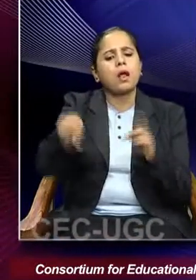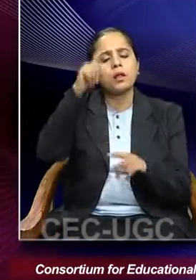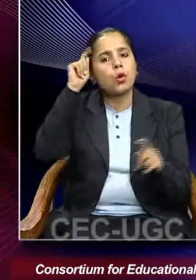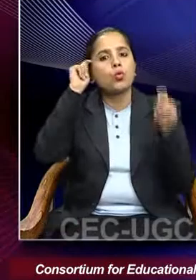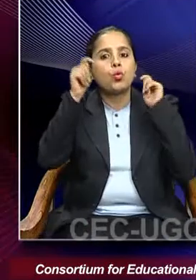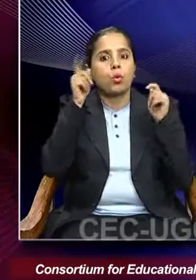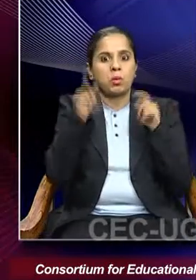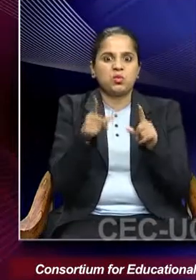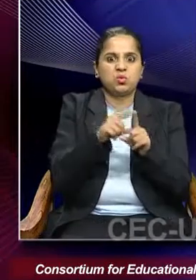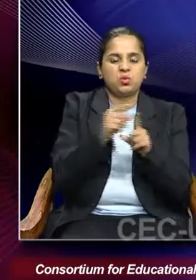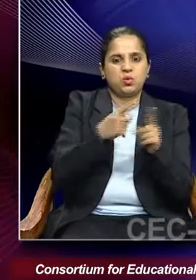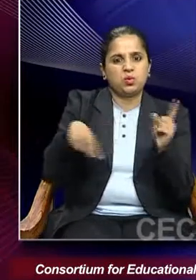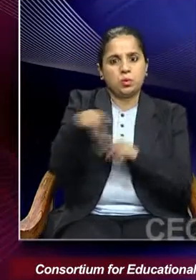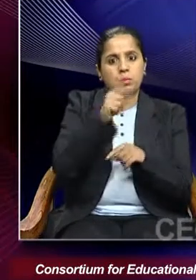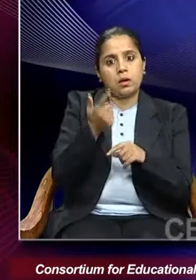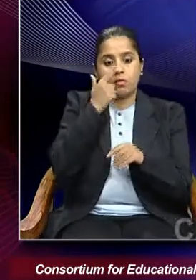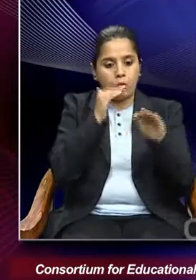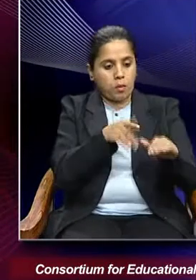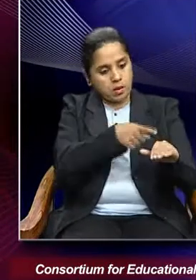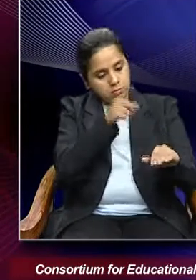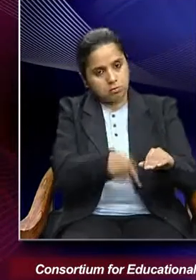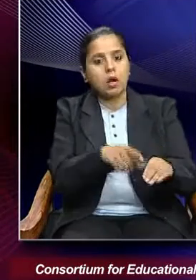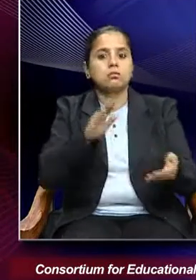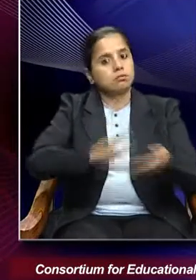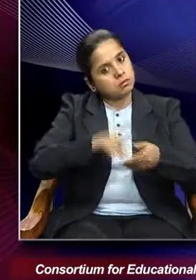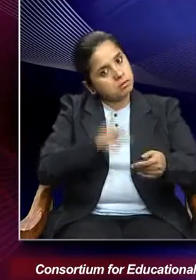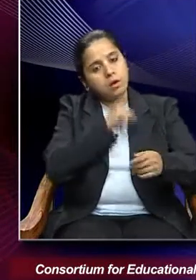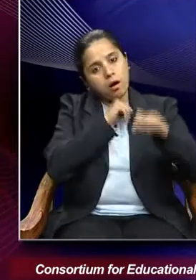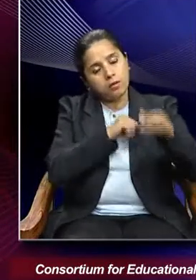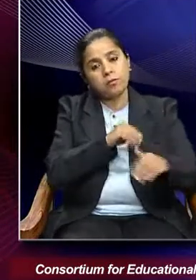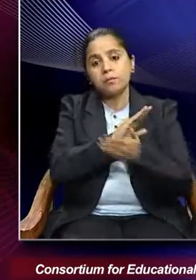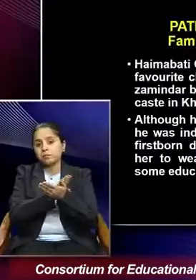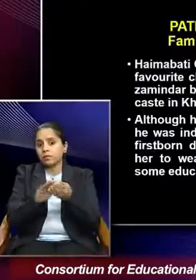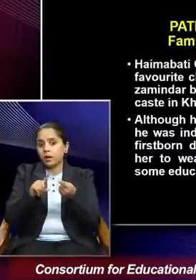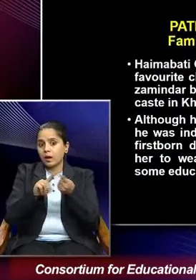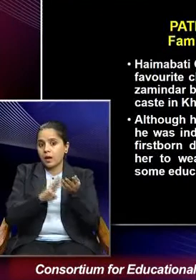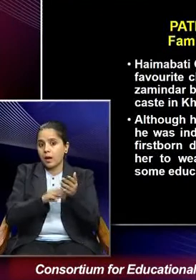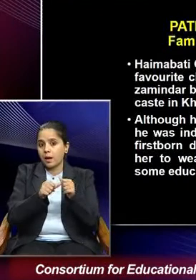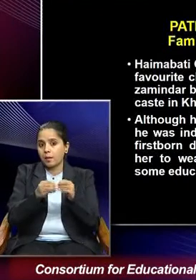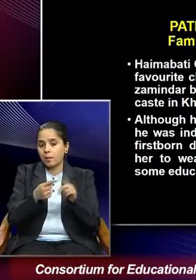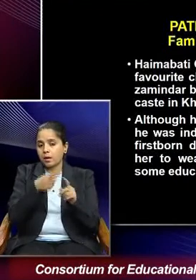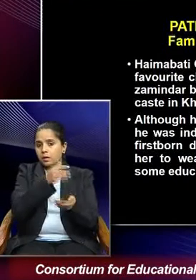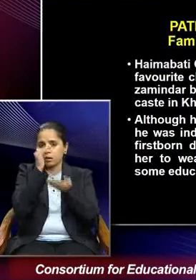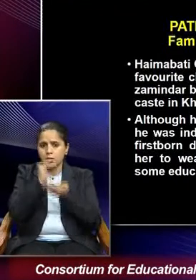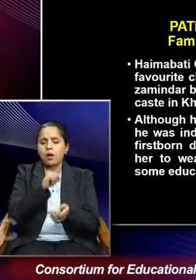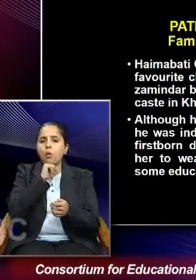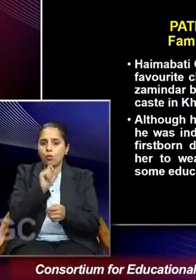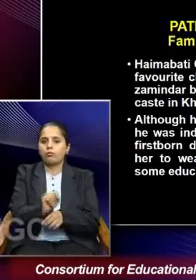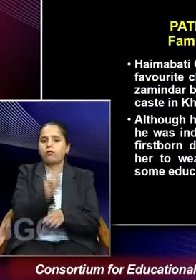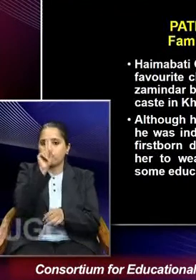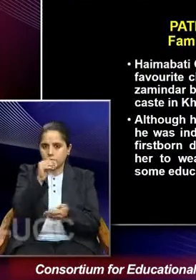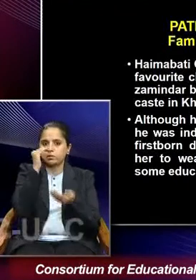was to be played by the girl child. Haima Bhatti Ghosh was born the eldest and